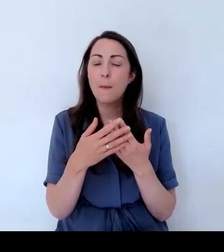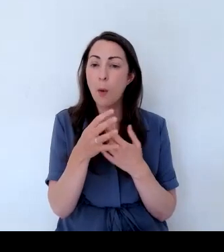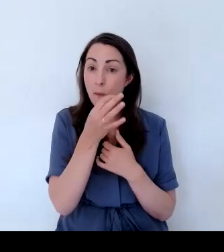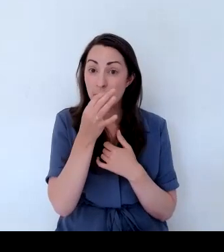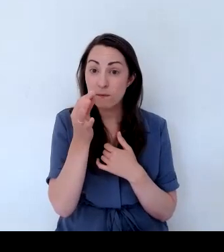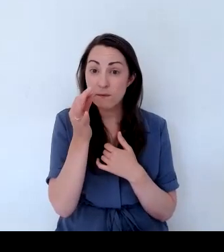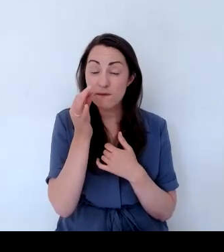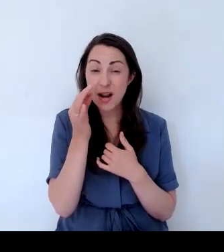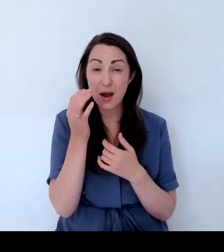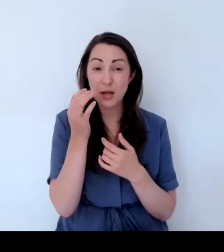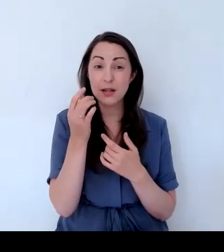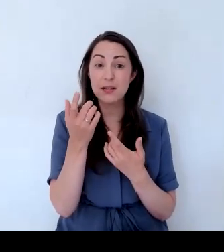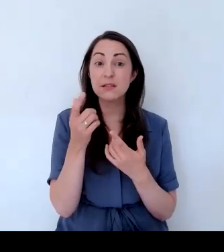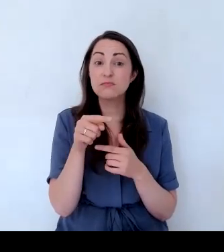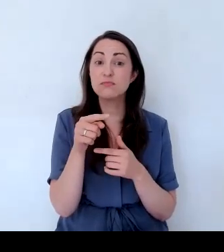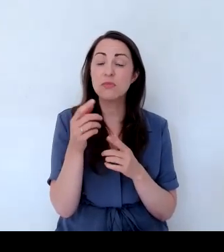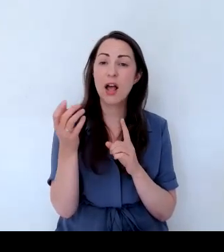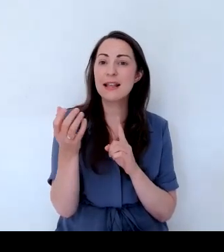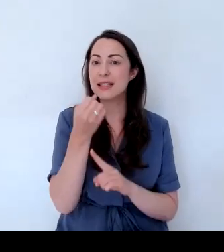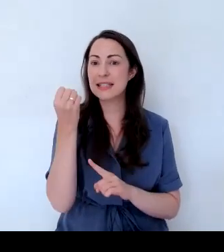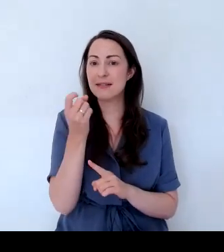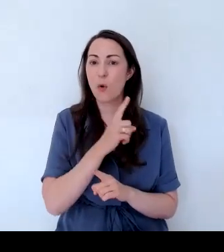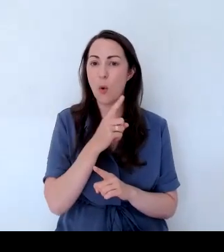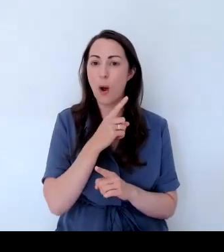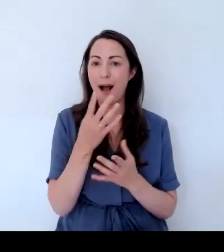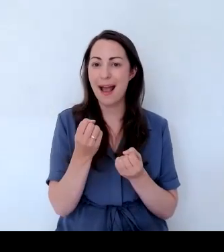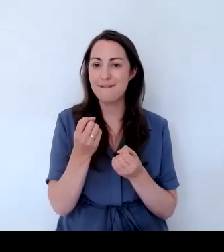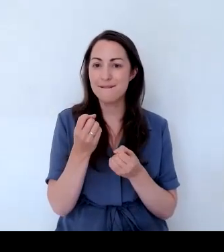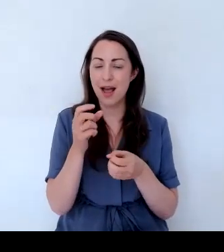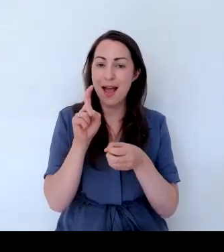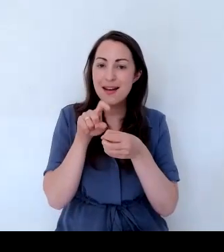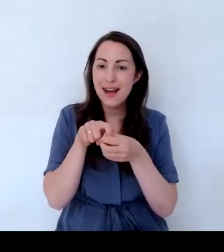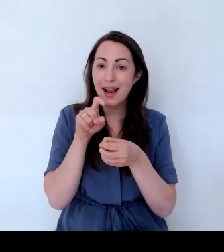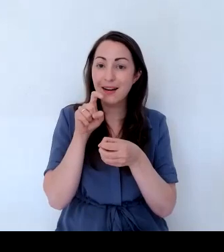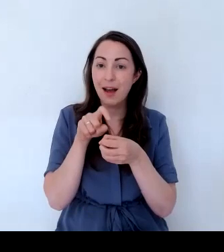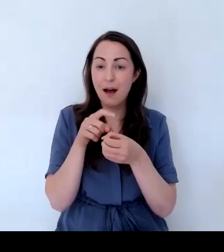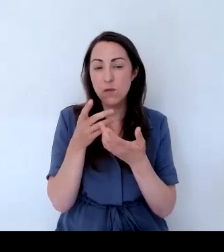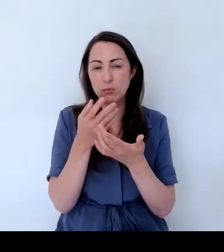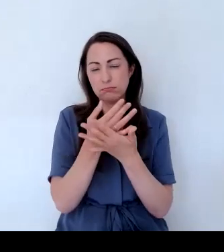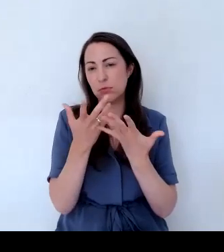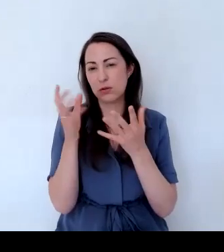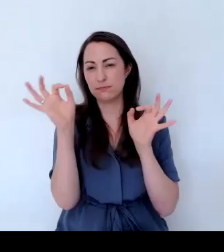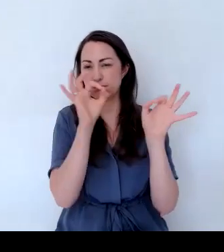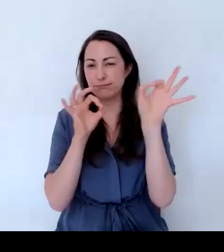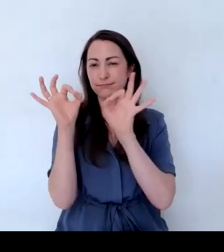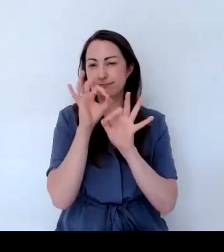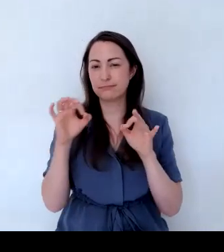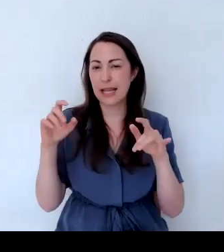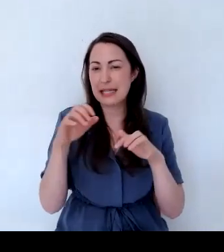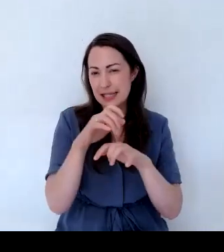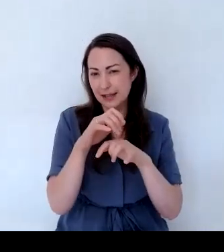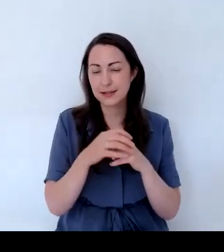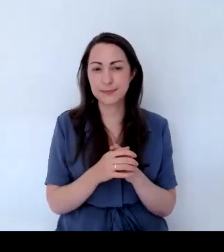provided lots of nectar for those pollinating insects in the winter. And at the front here,